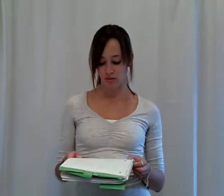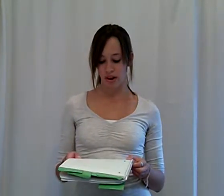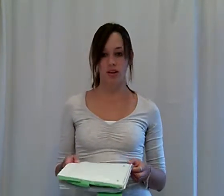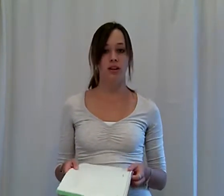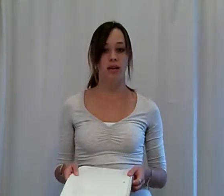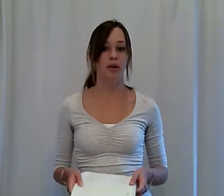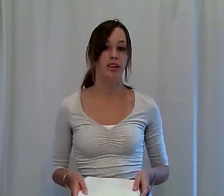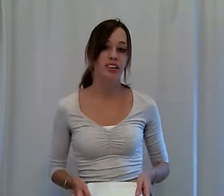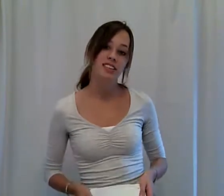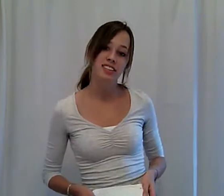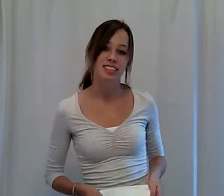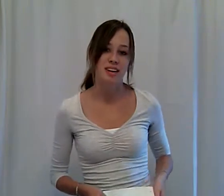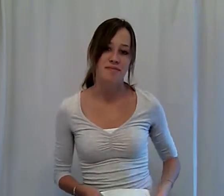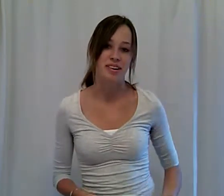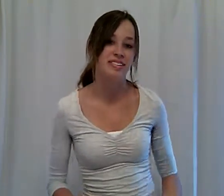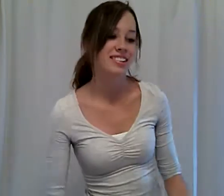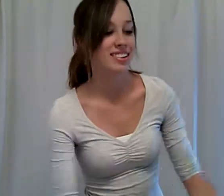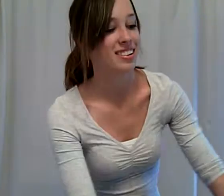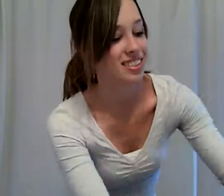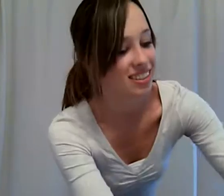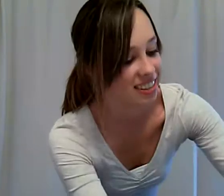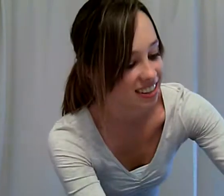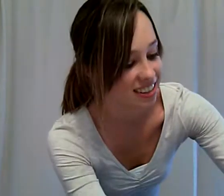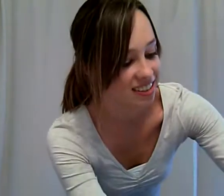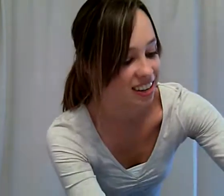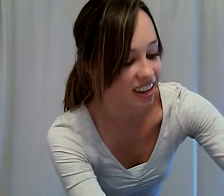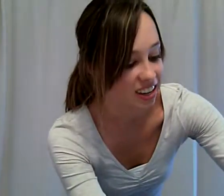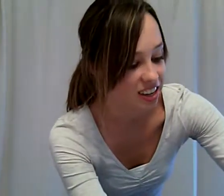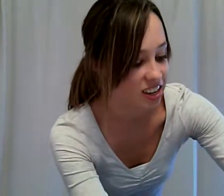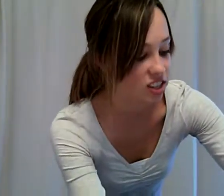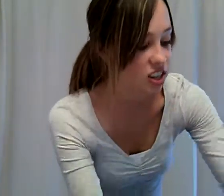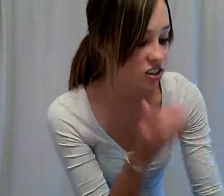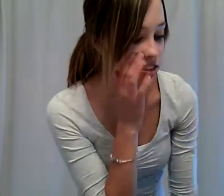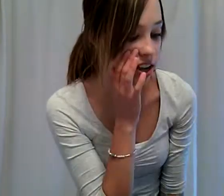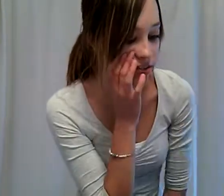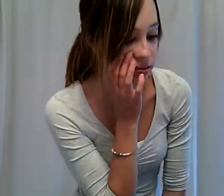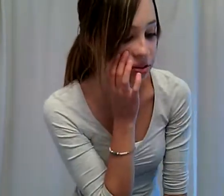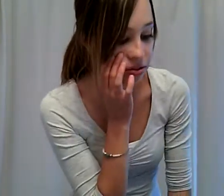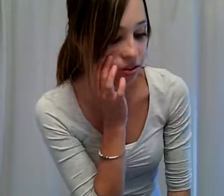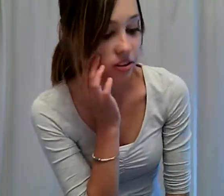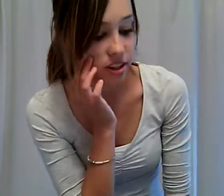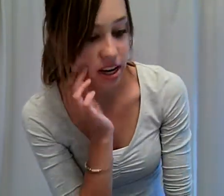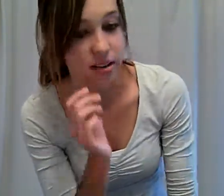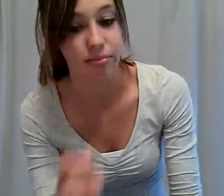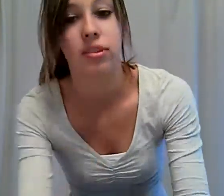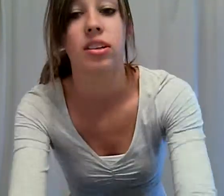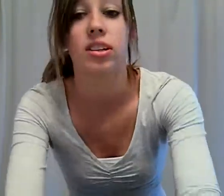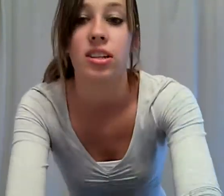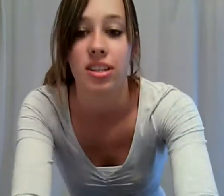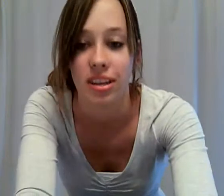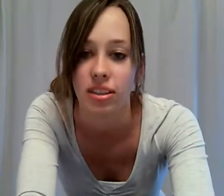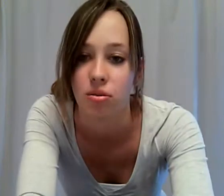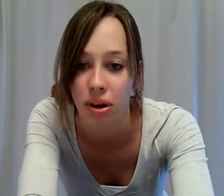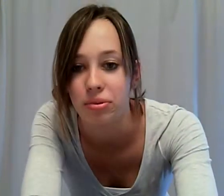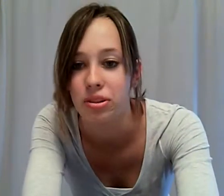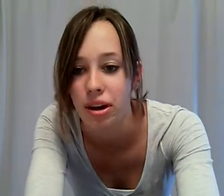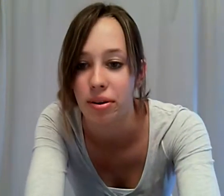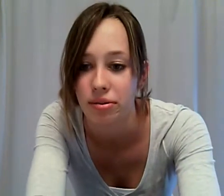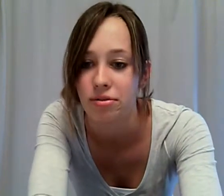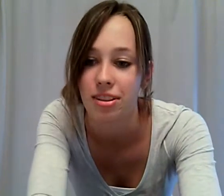Right. Okay. Well I'm going to let you listen to that part. Okay. Exchange ourselves and we do it all the time. And then the why do we do that? do we do